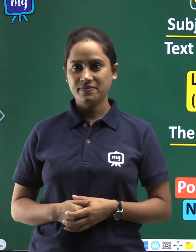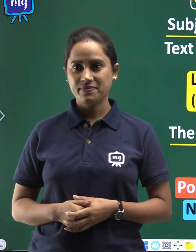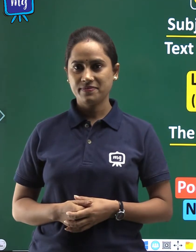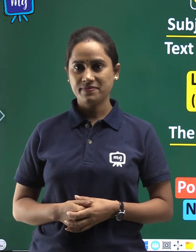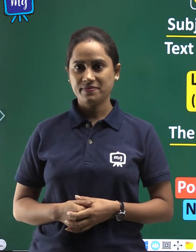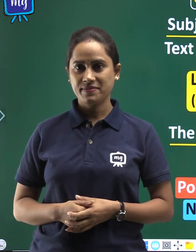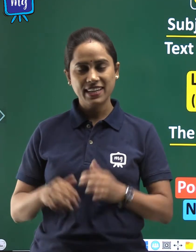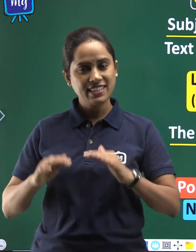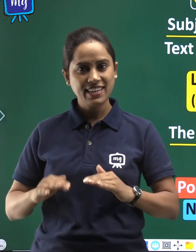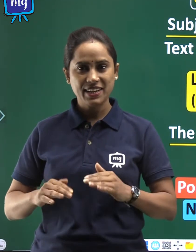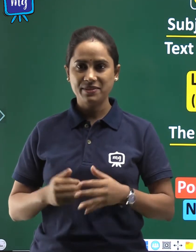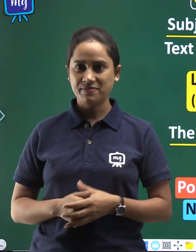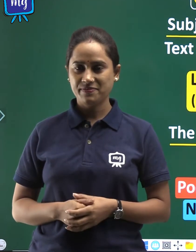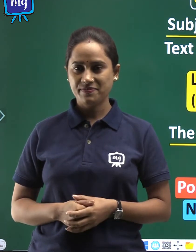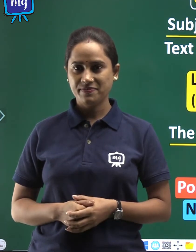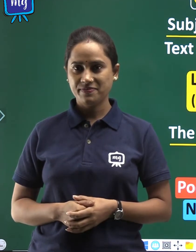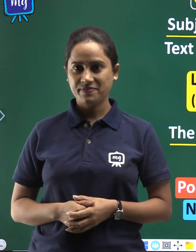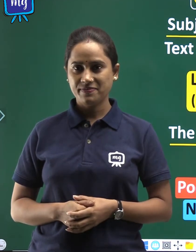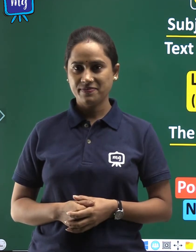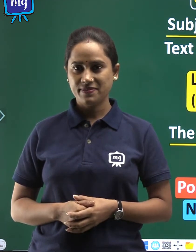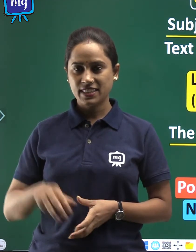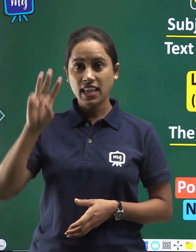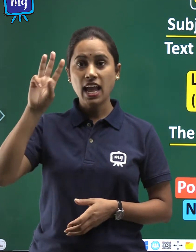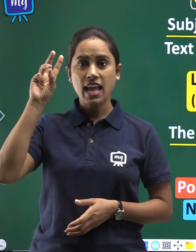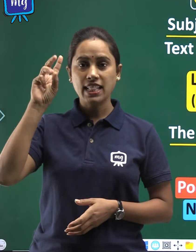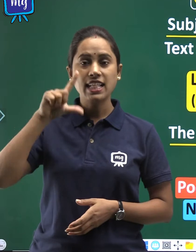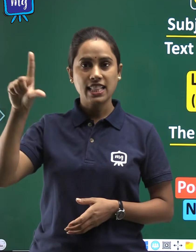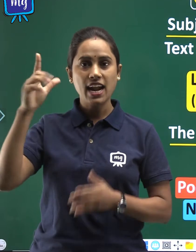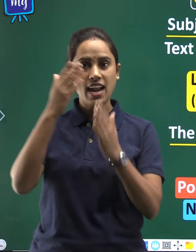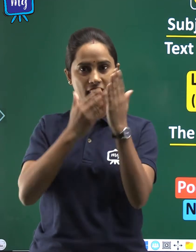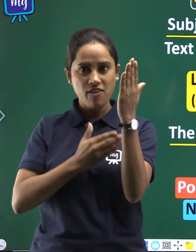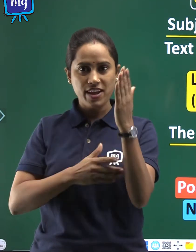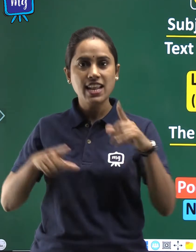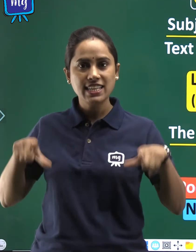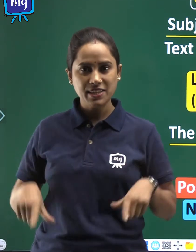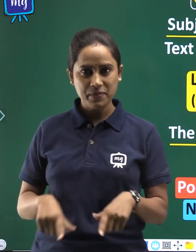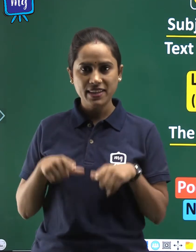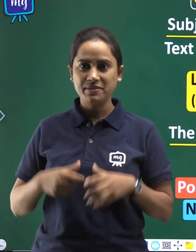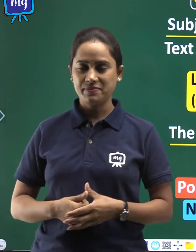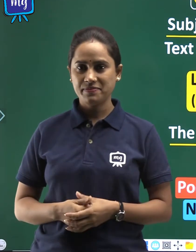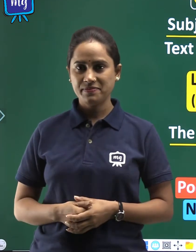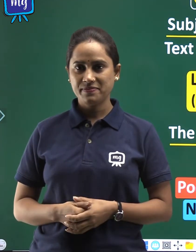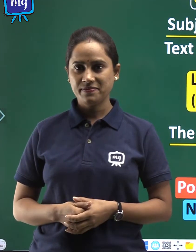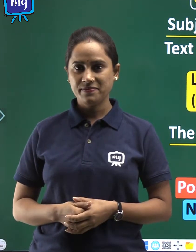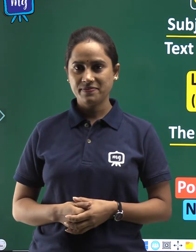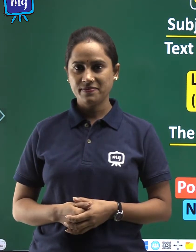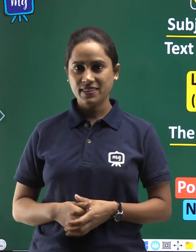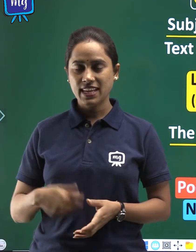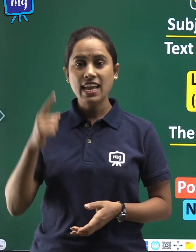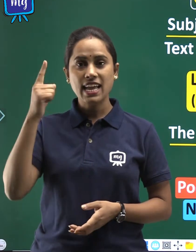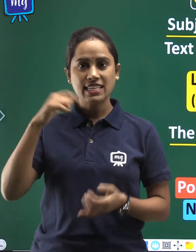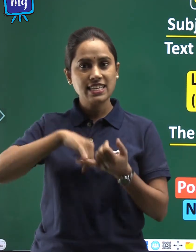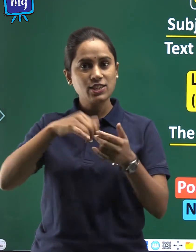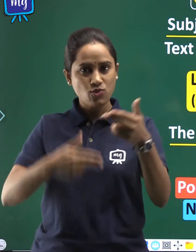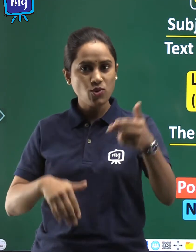Children, the third level summary is a story